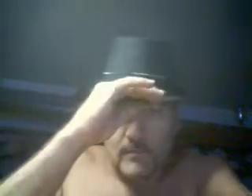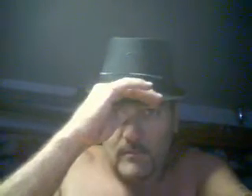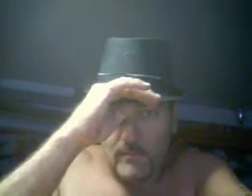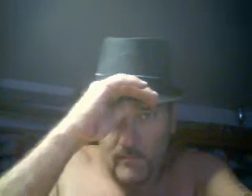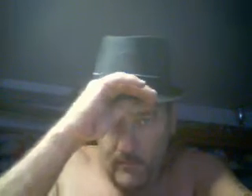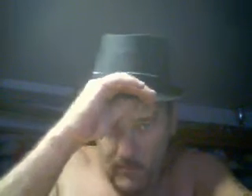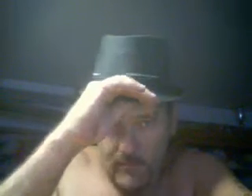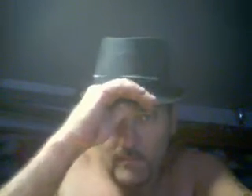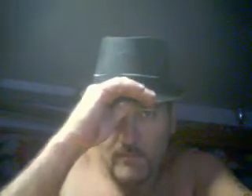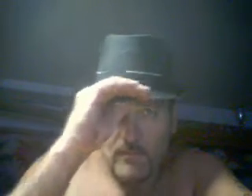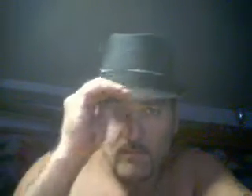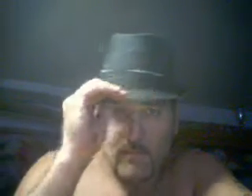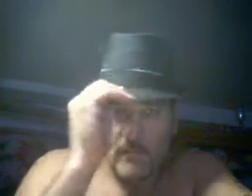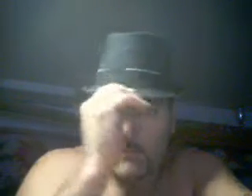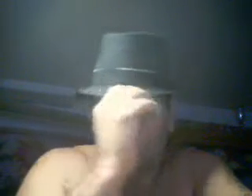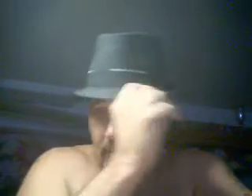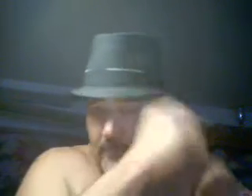it together Out of love,